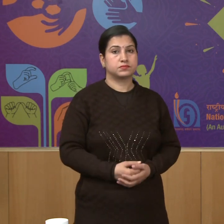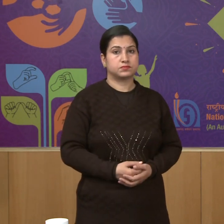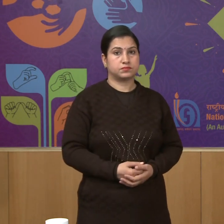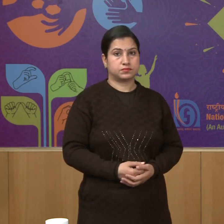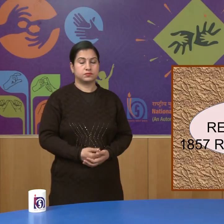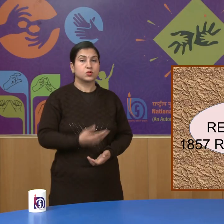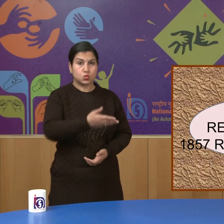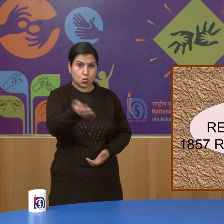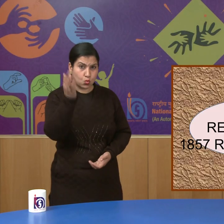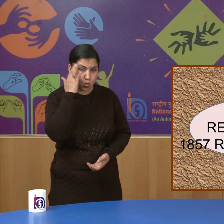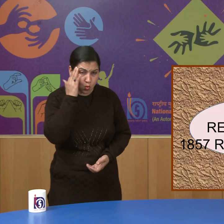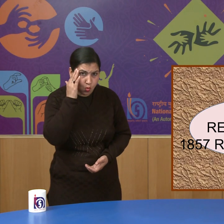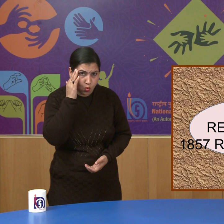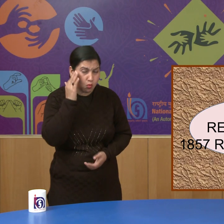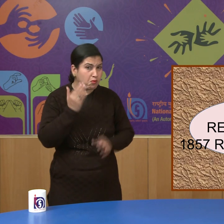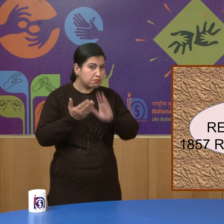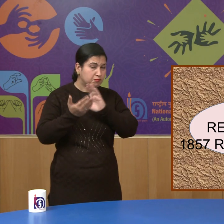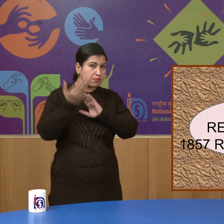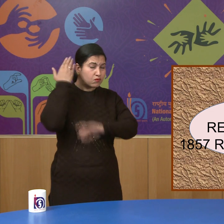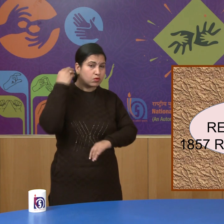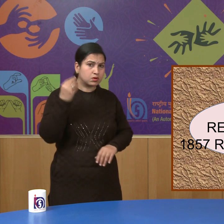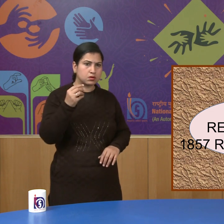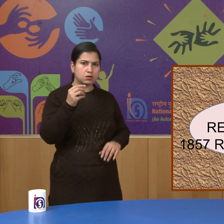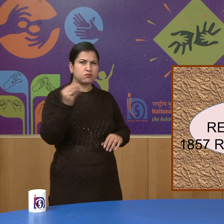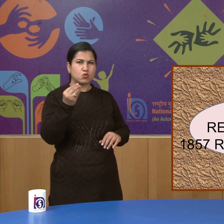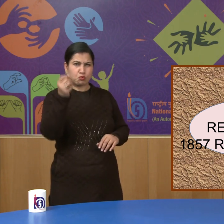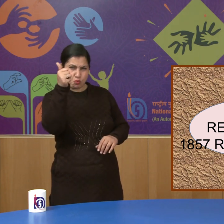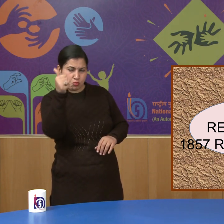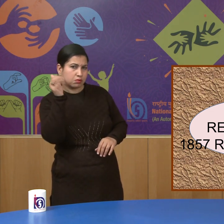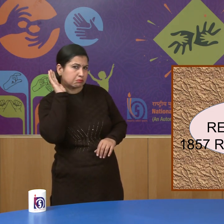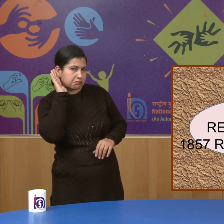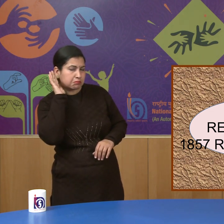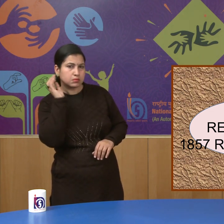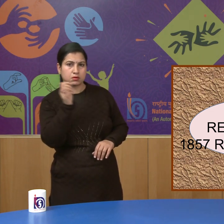do you know that there were some good and bad results of this revolt